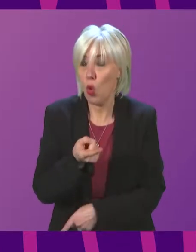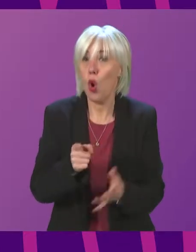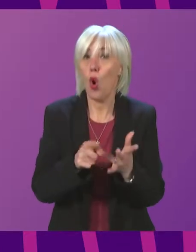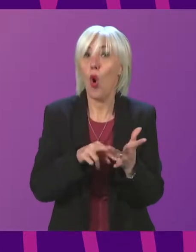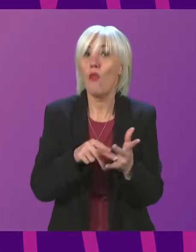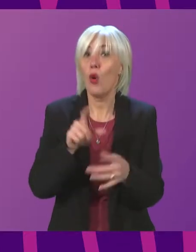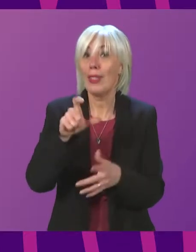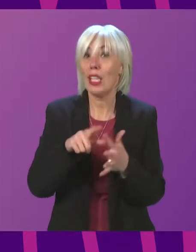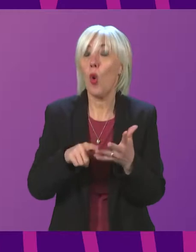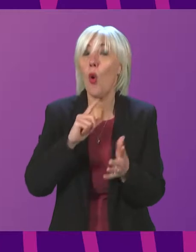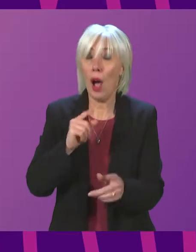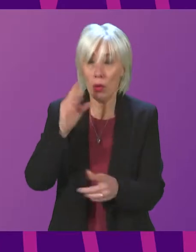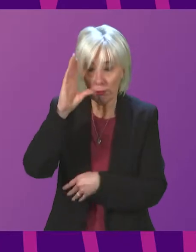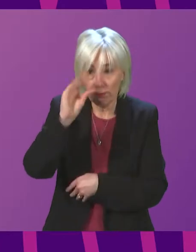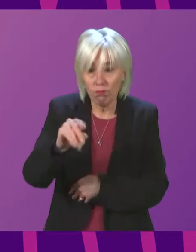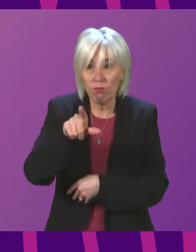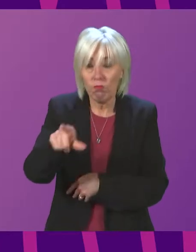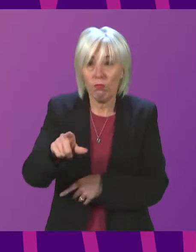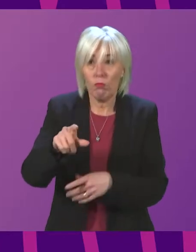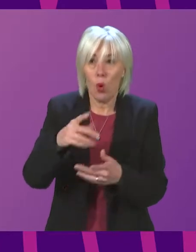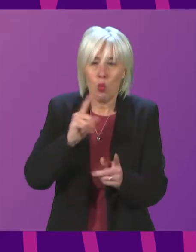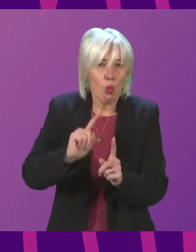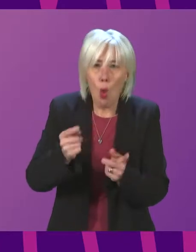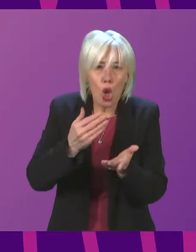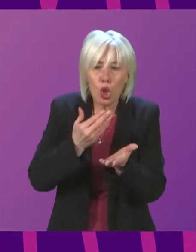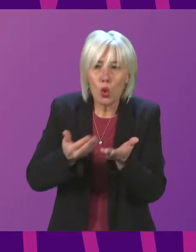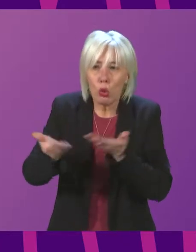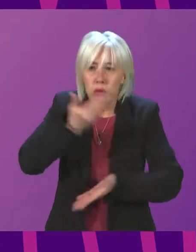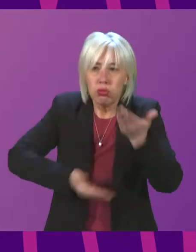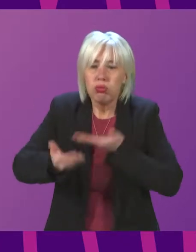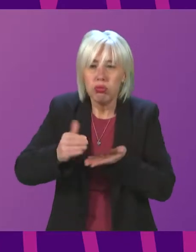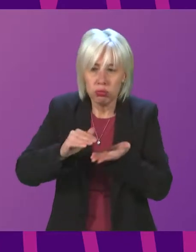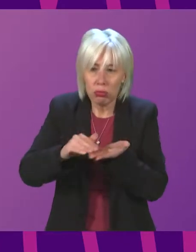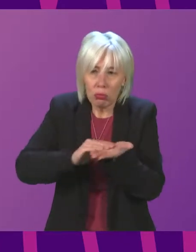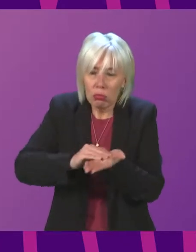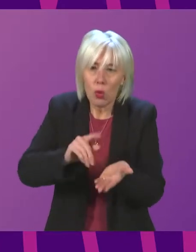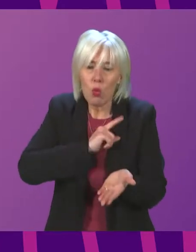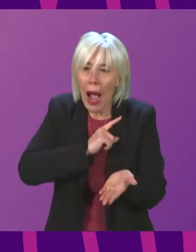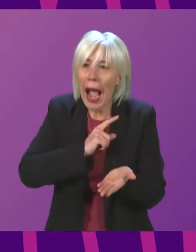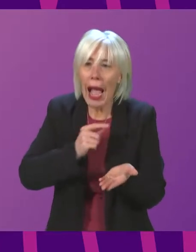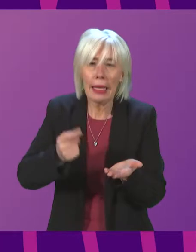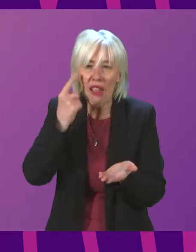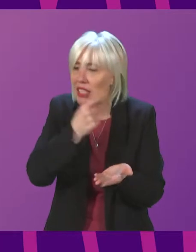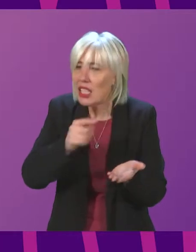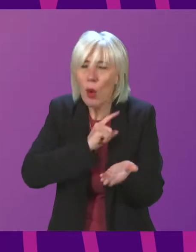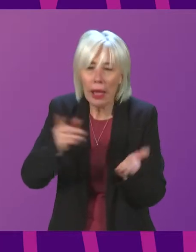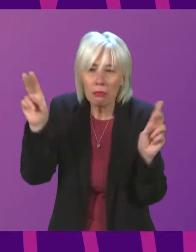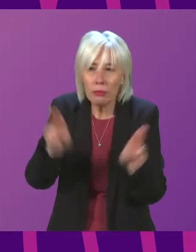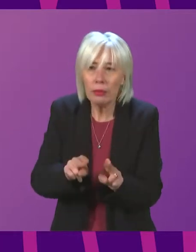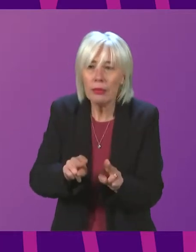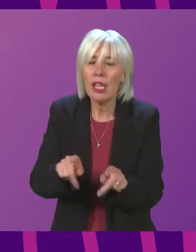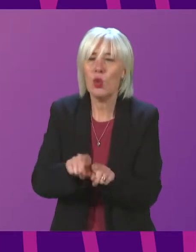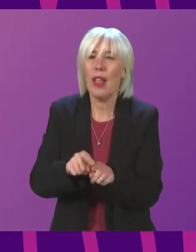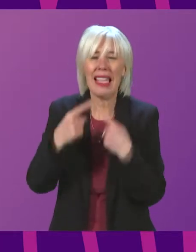make these very points to understand the rationale behind their decisions and how this squares with previous statements they have